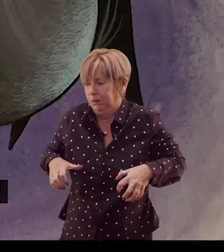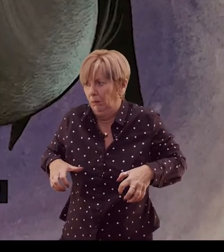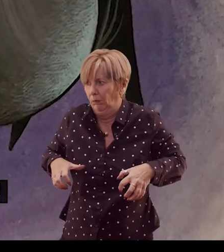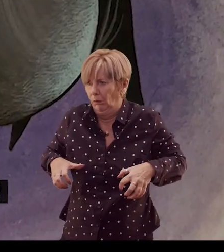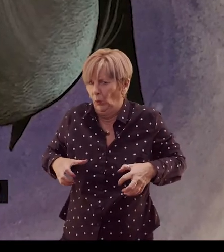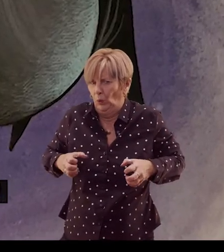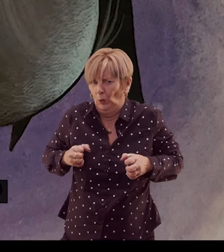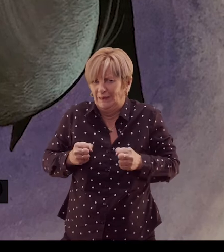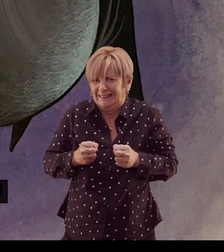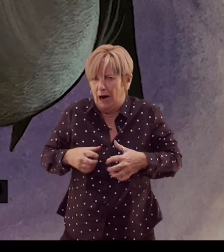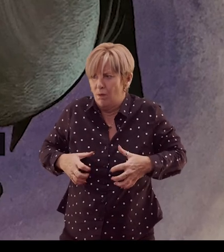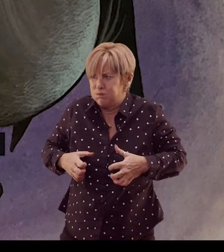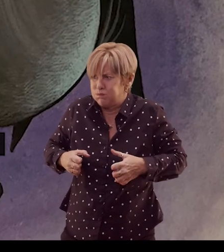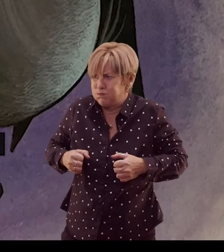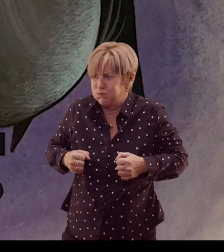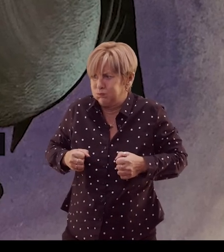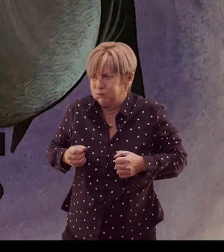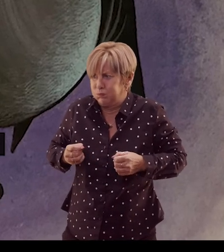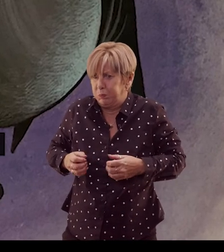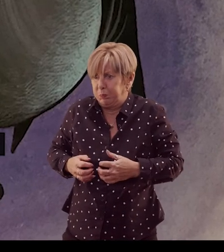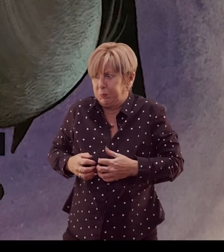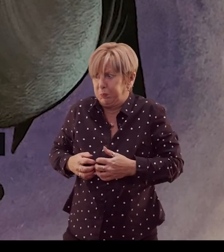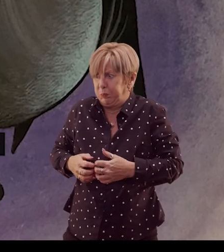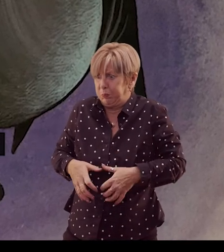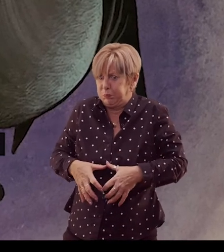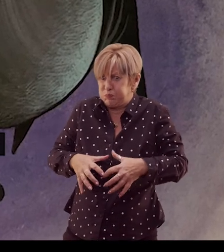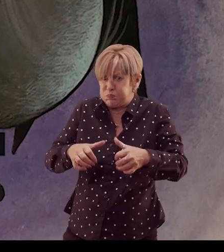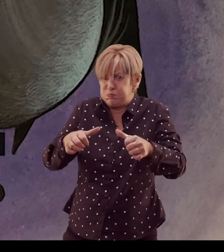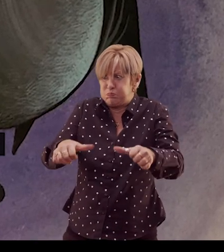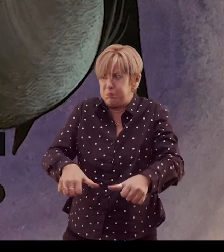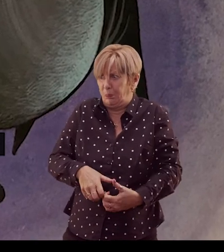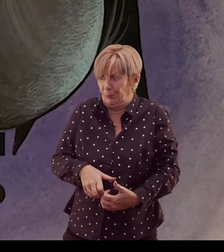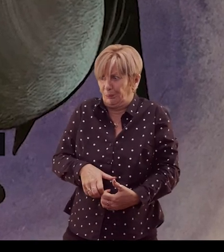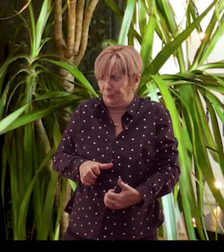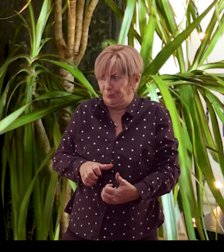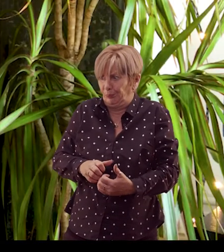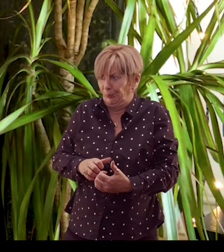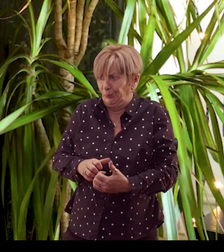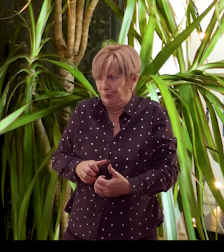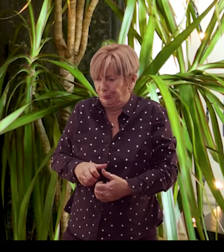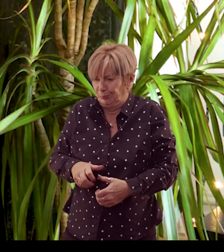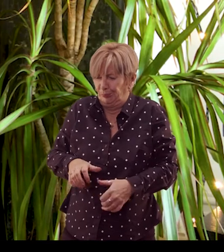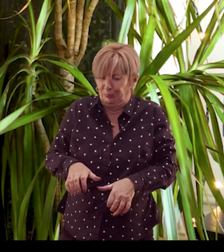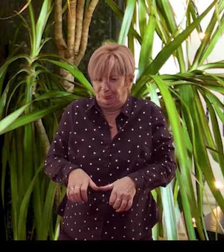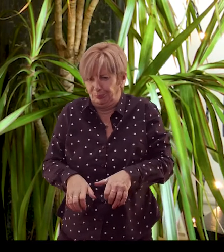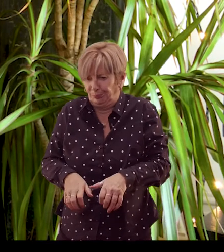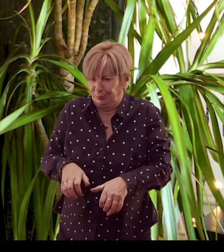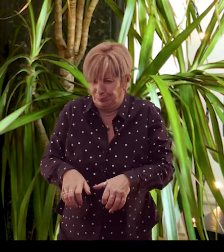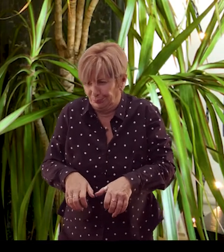tight fit. He was nearly bursting at the seams around his fat tummy. He trotted down to the stream to take a quick bite